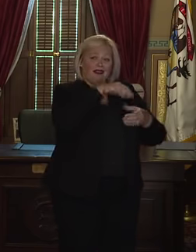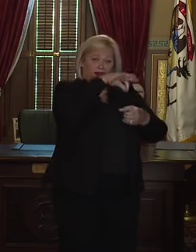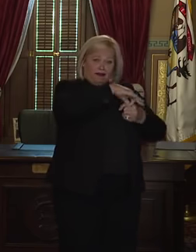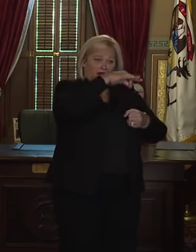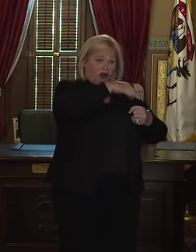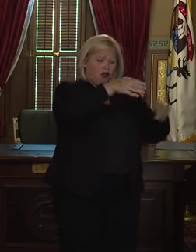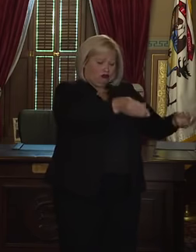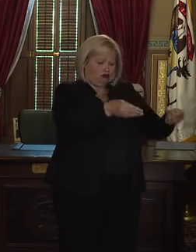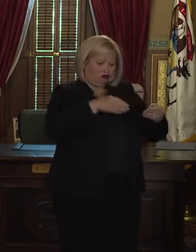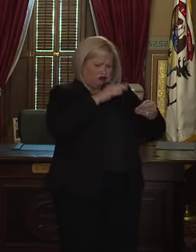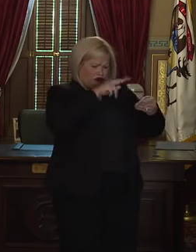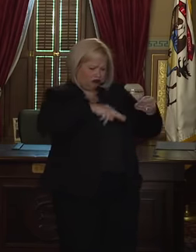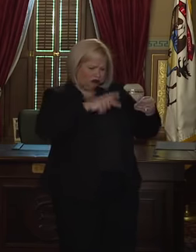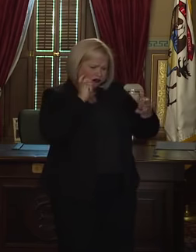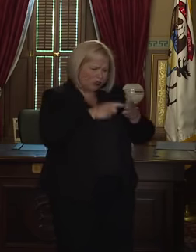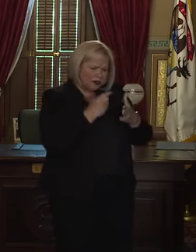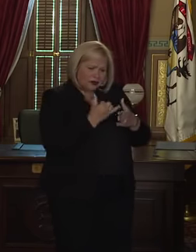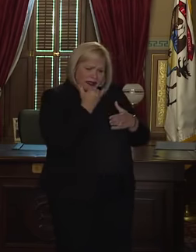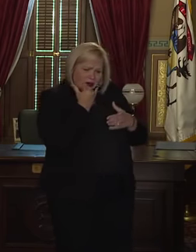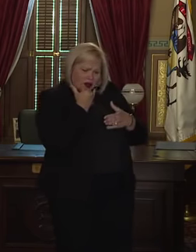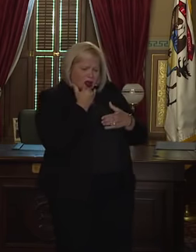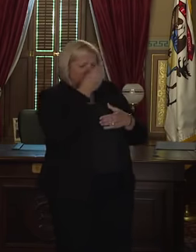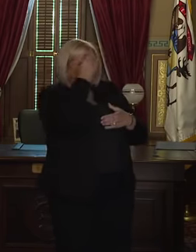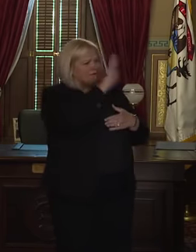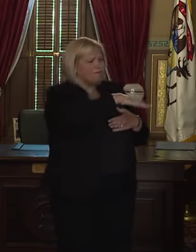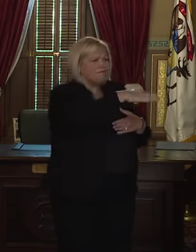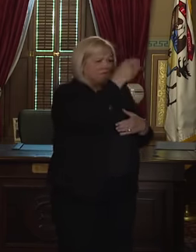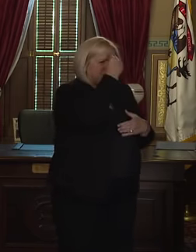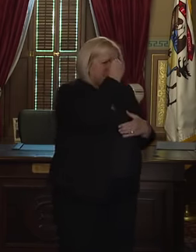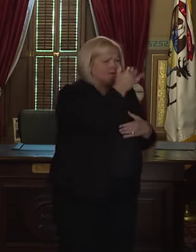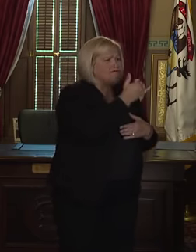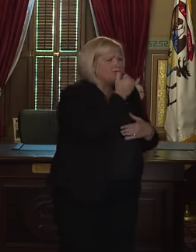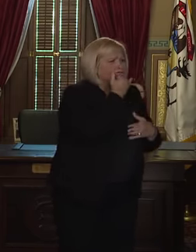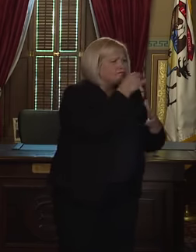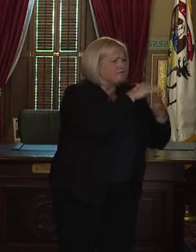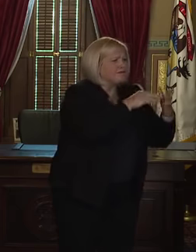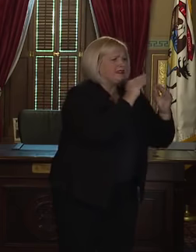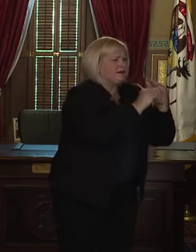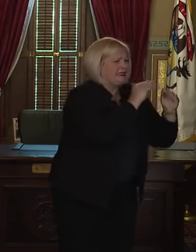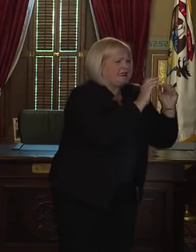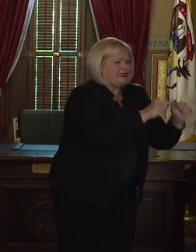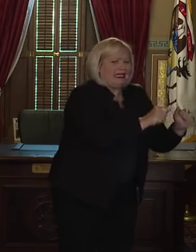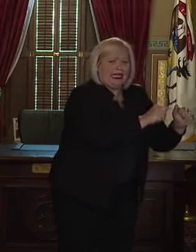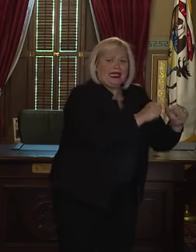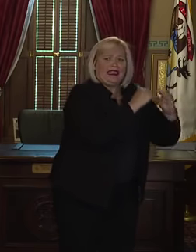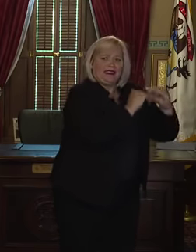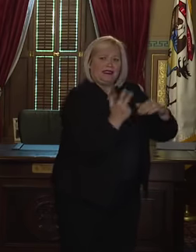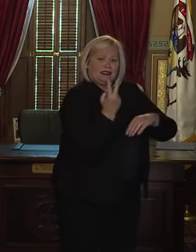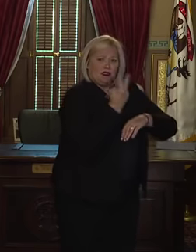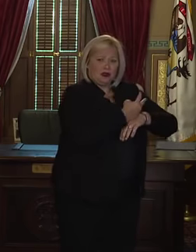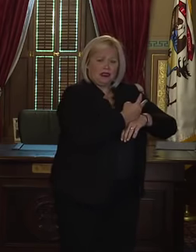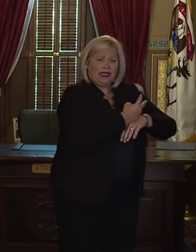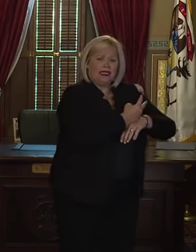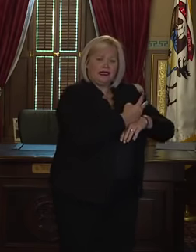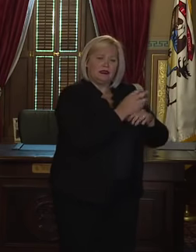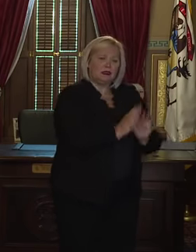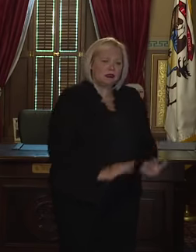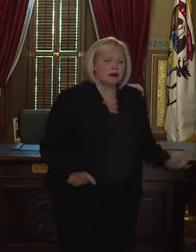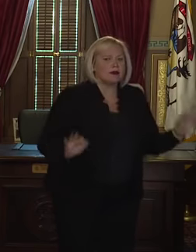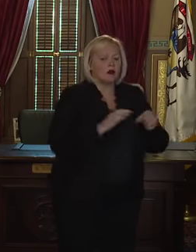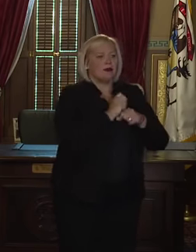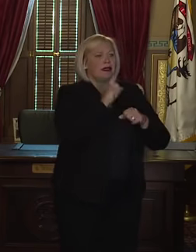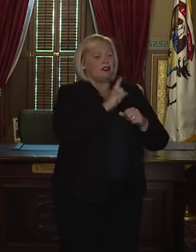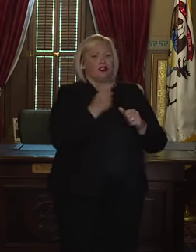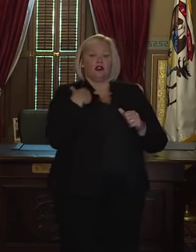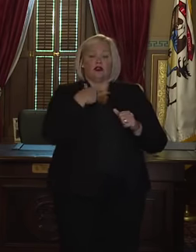voters the chance to solve problems with their absentee ballot is essential and critical to ensuring that